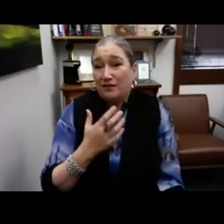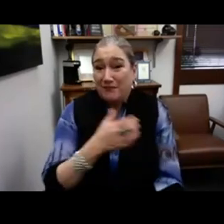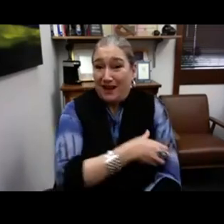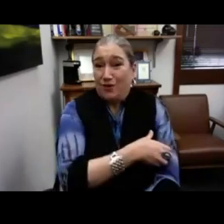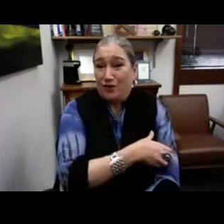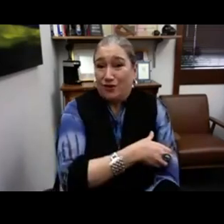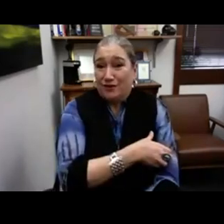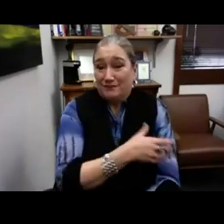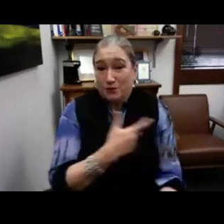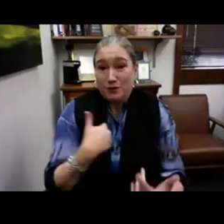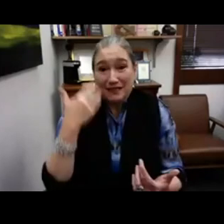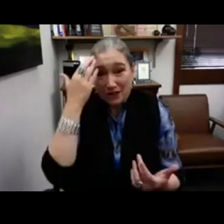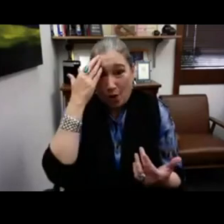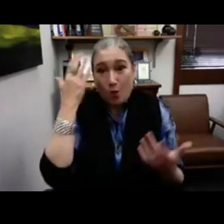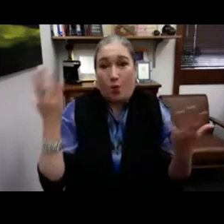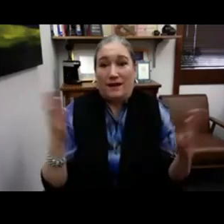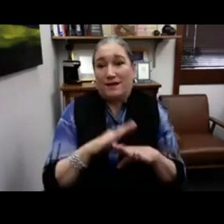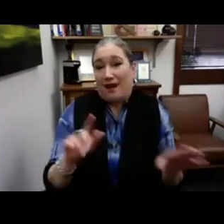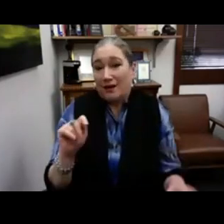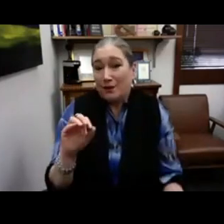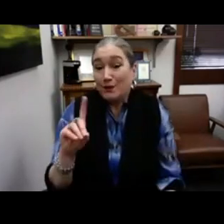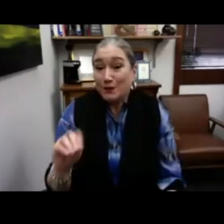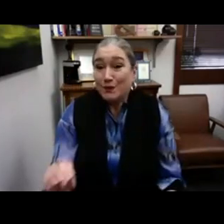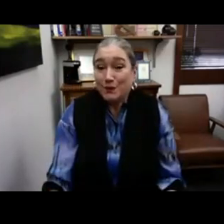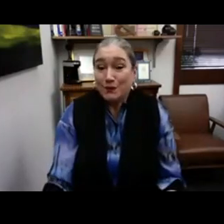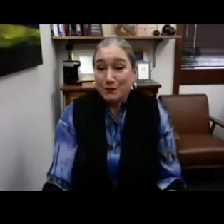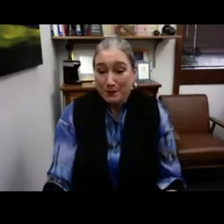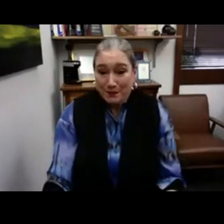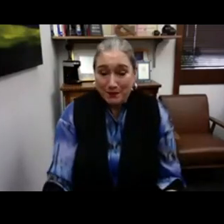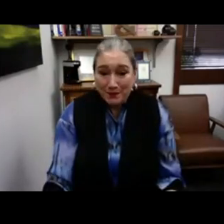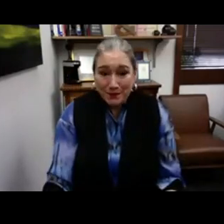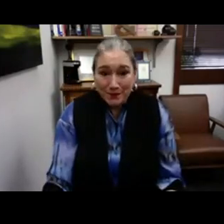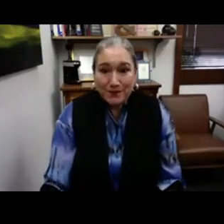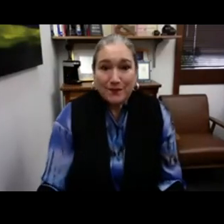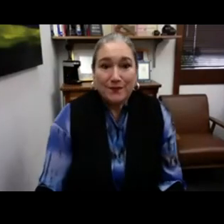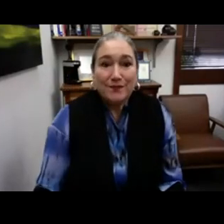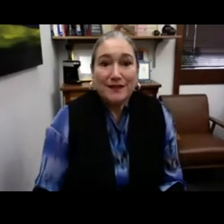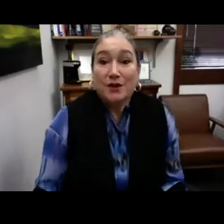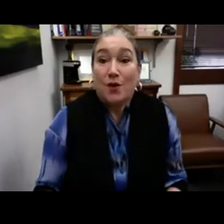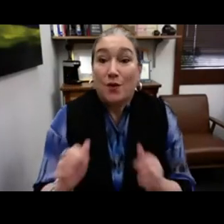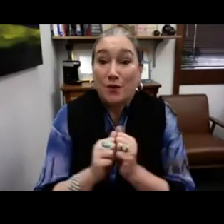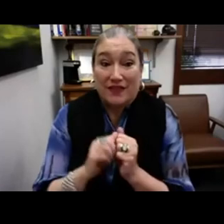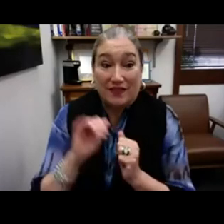Our trauma knowledge is also our power. We know what not to do.